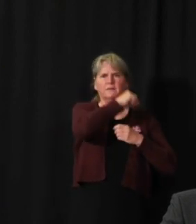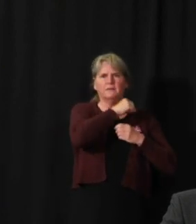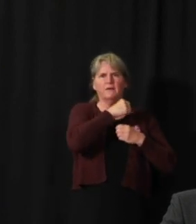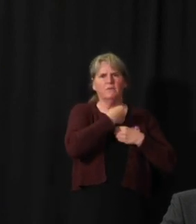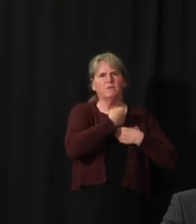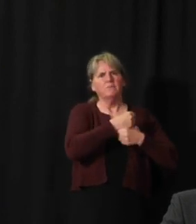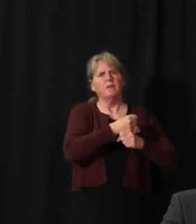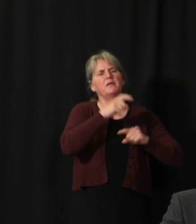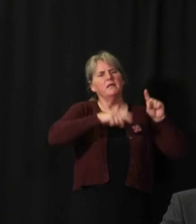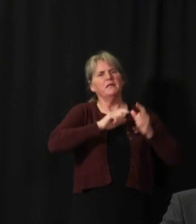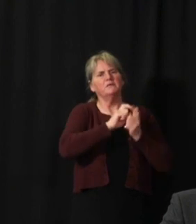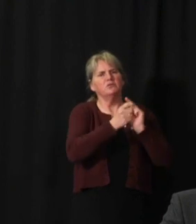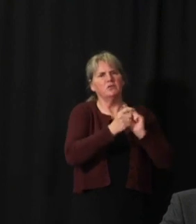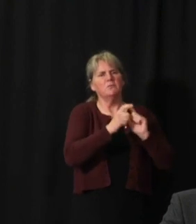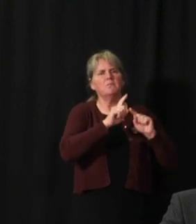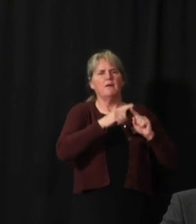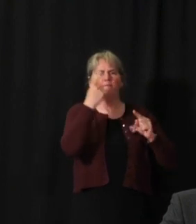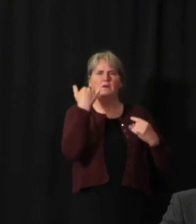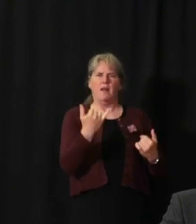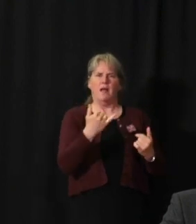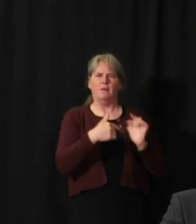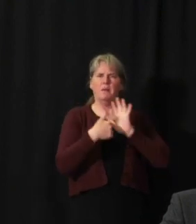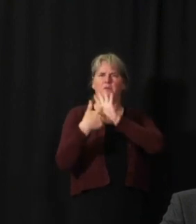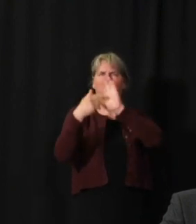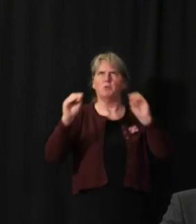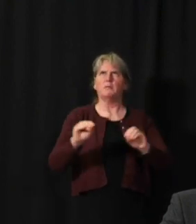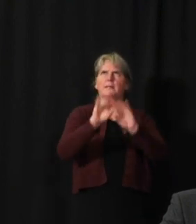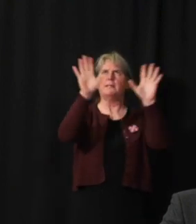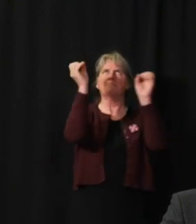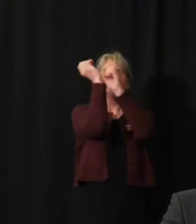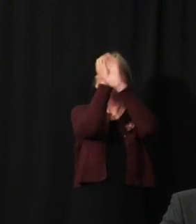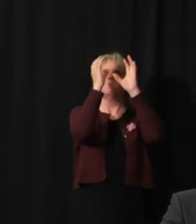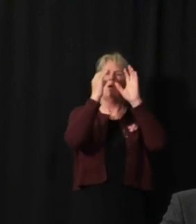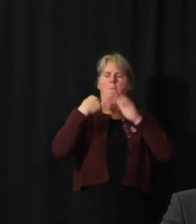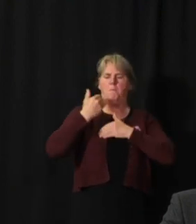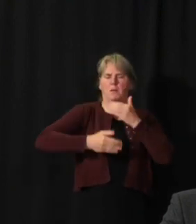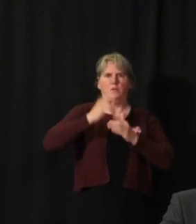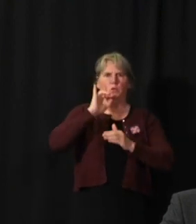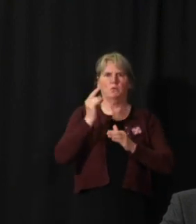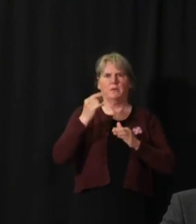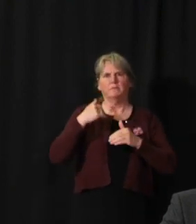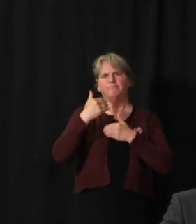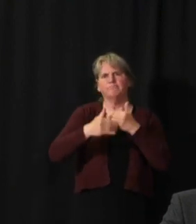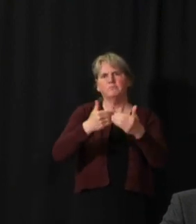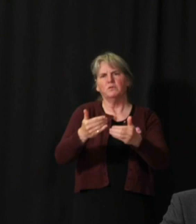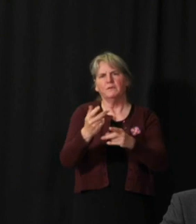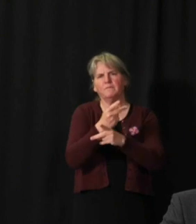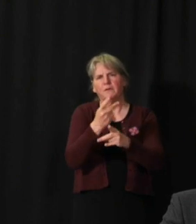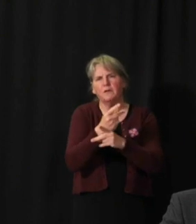to variability. But I think it'll help to illustrate the